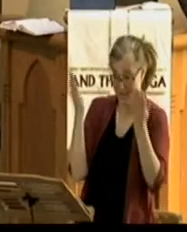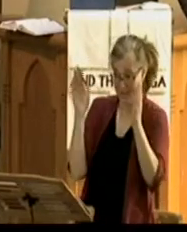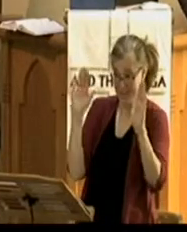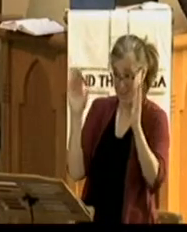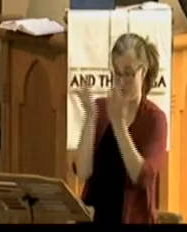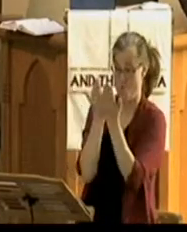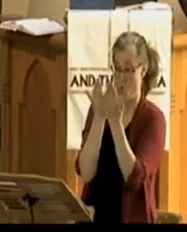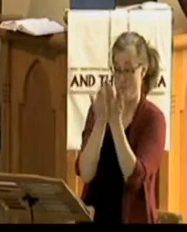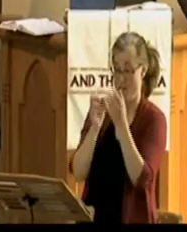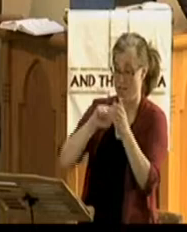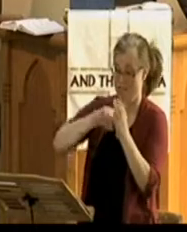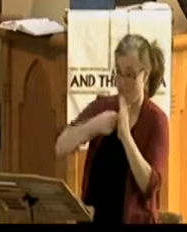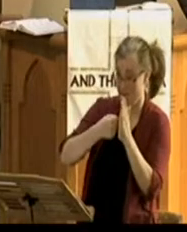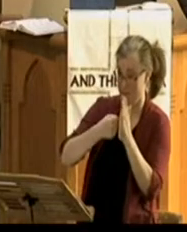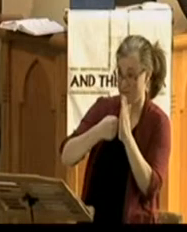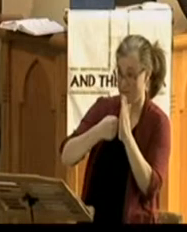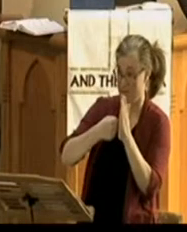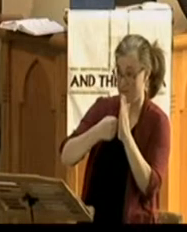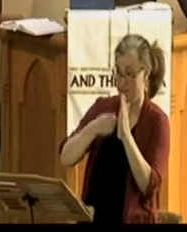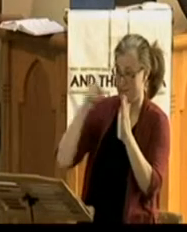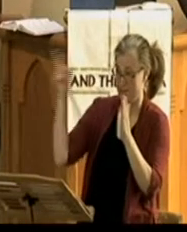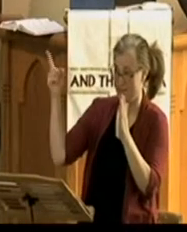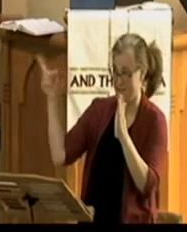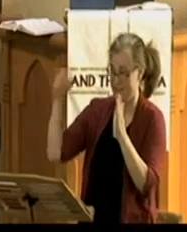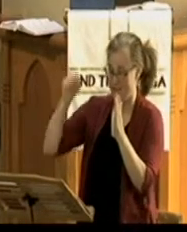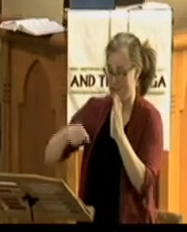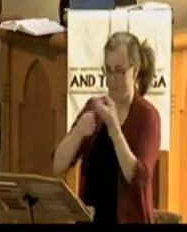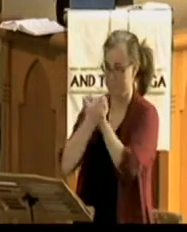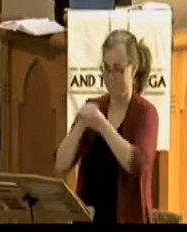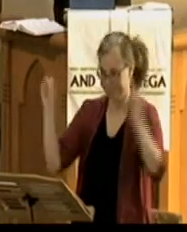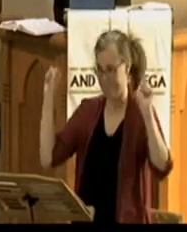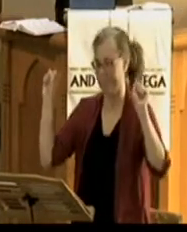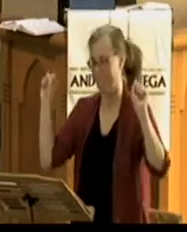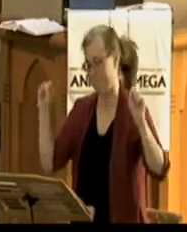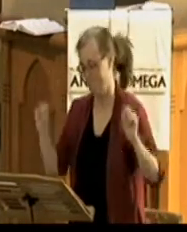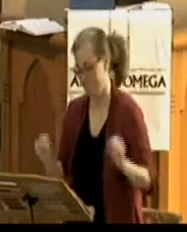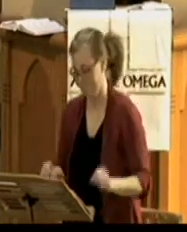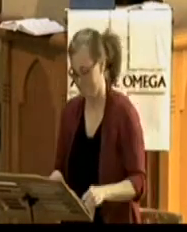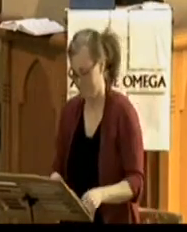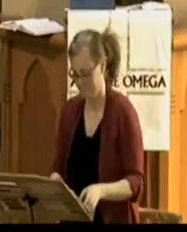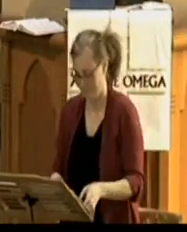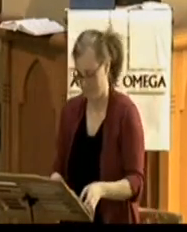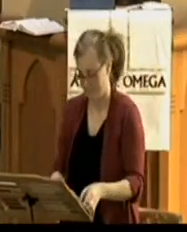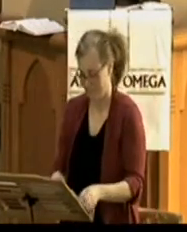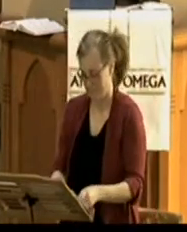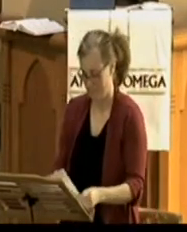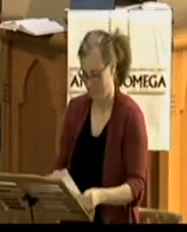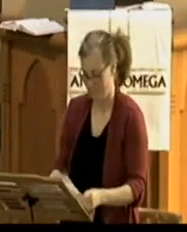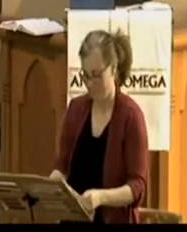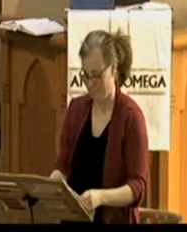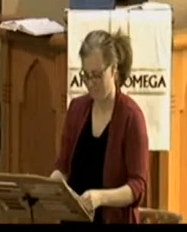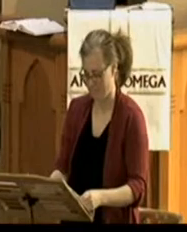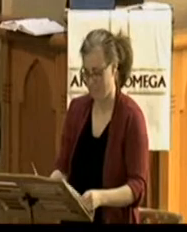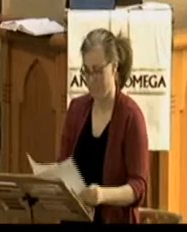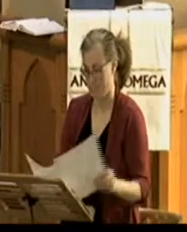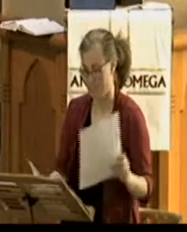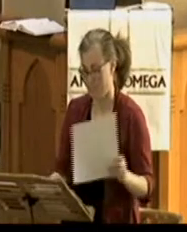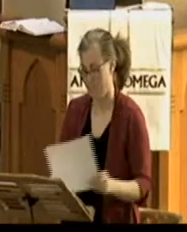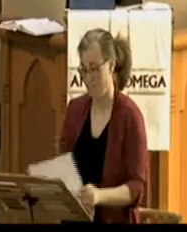Think of Paul. Who in obstinate unbelief persecuted Christians until the risen Lord